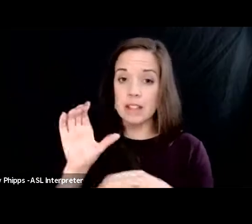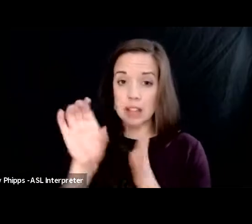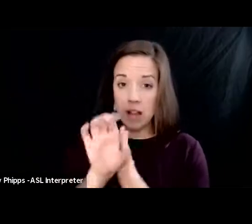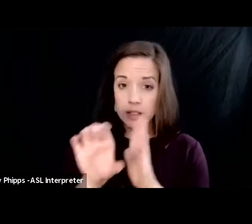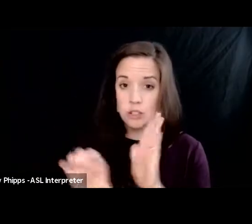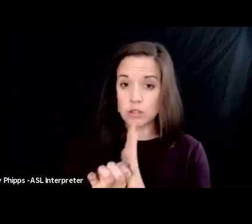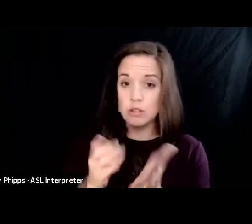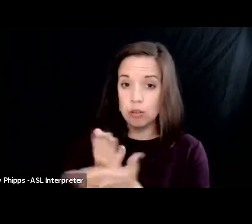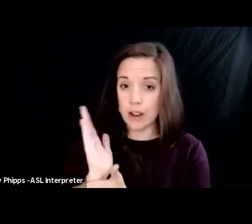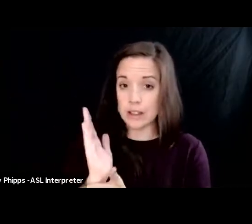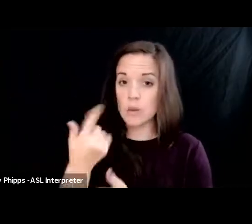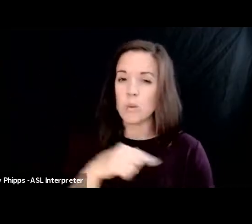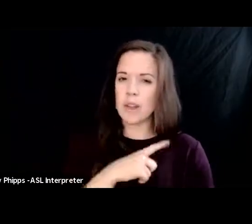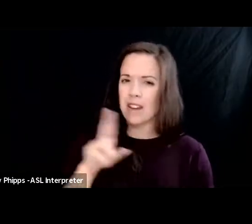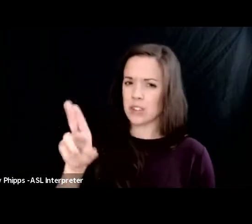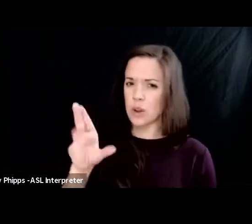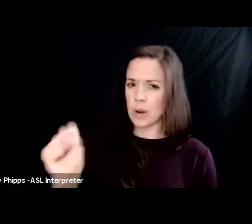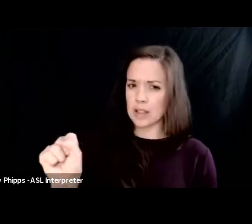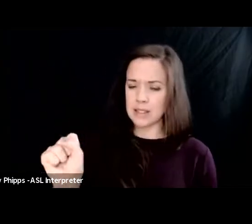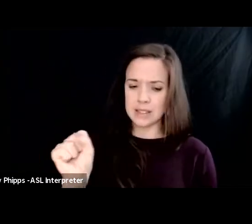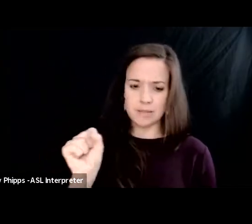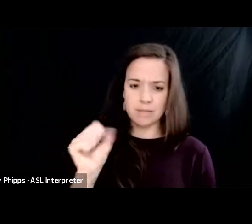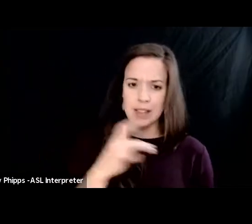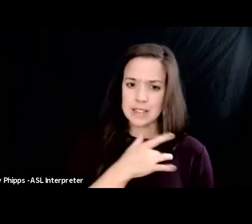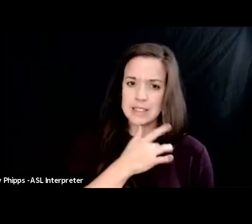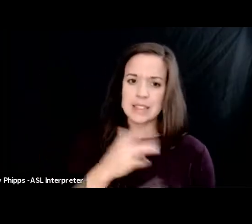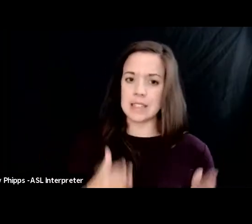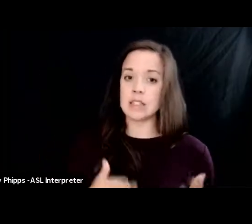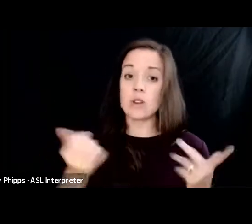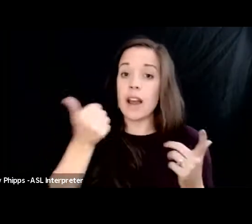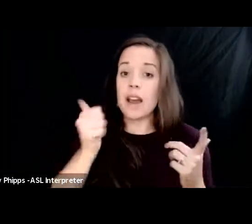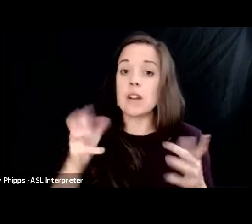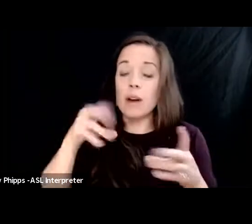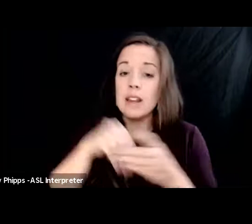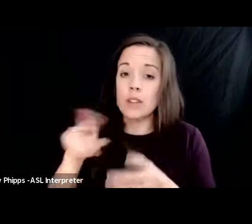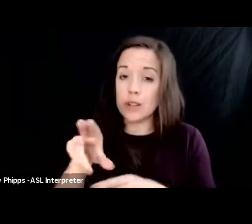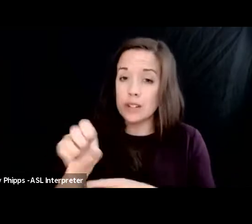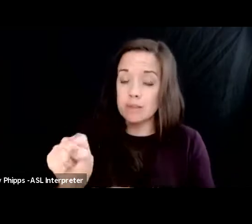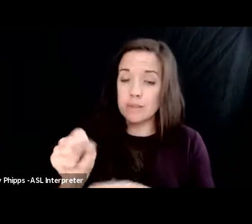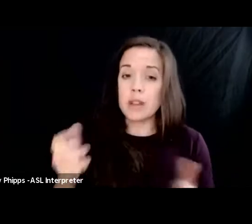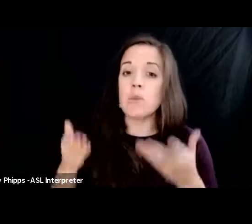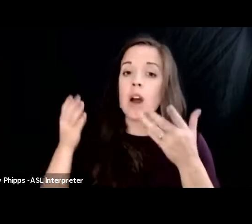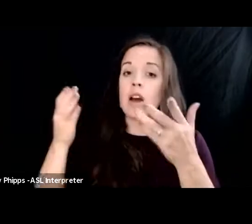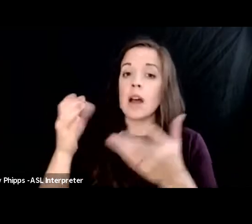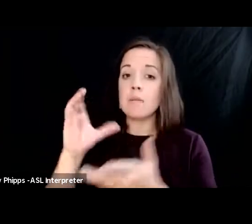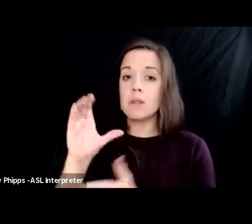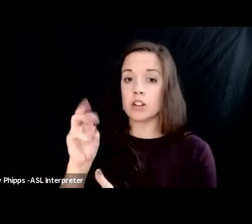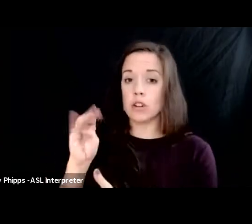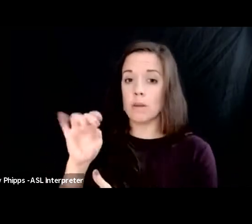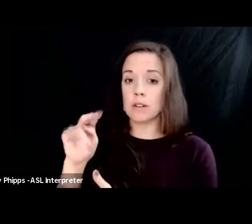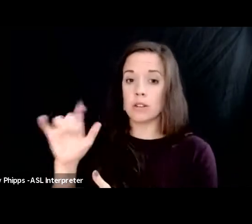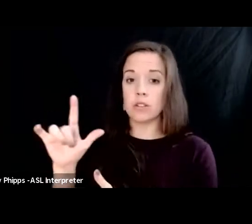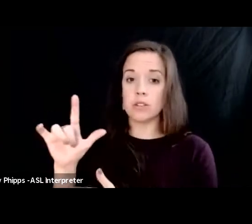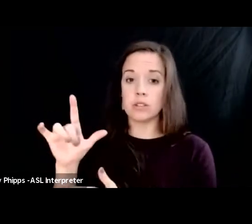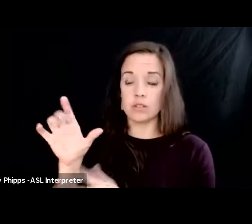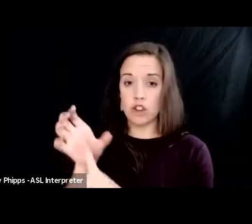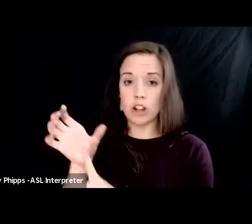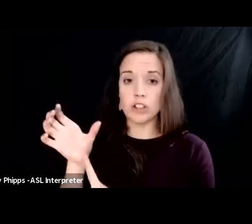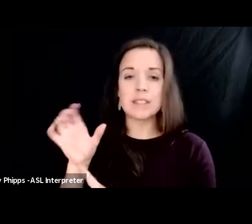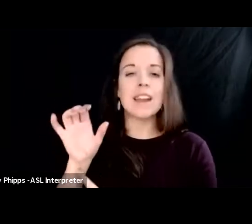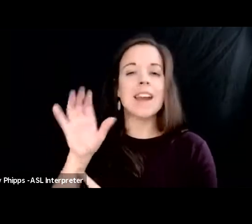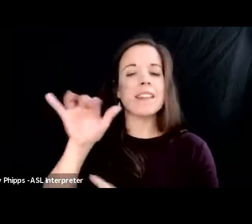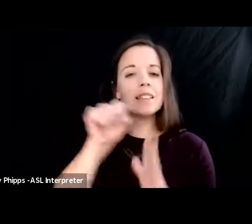or anybody residing in the united states is brought up on criminal charges it's the state that does it another